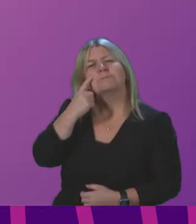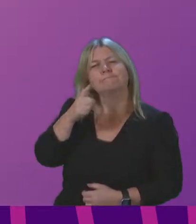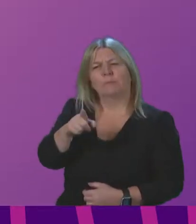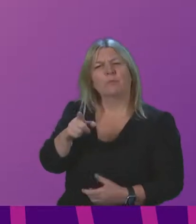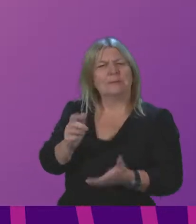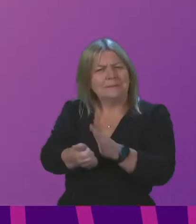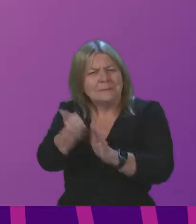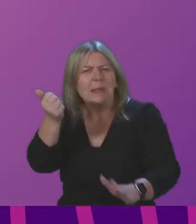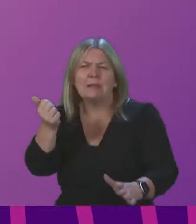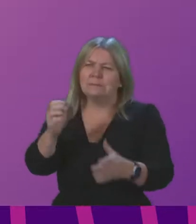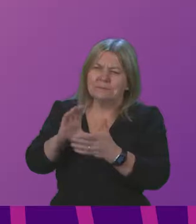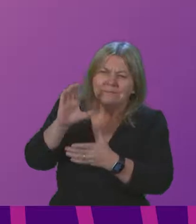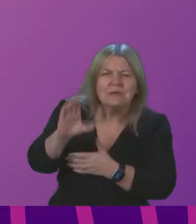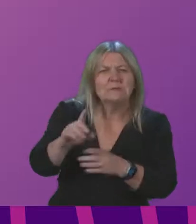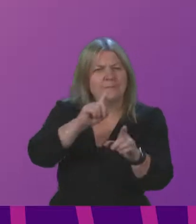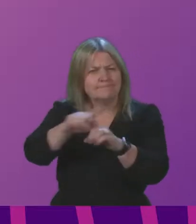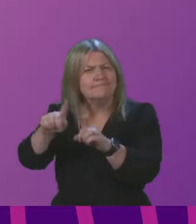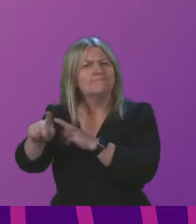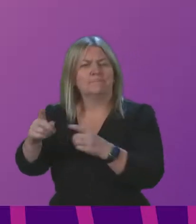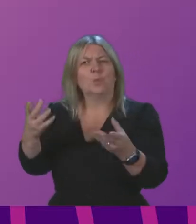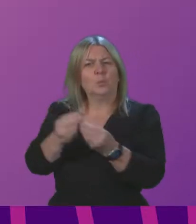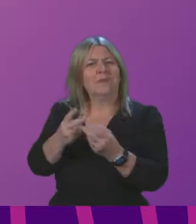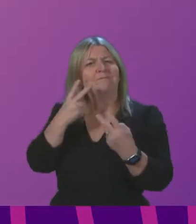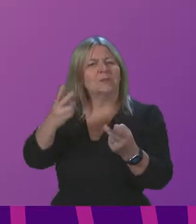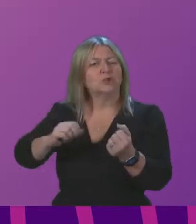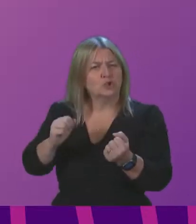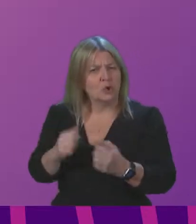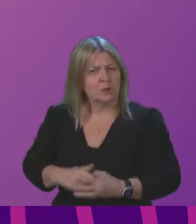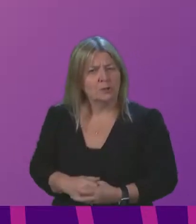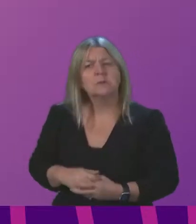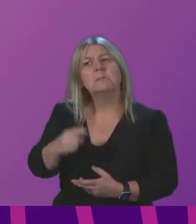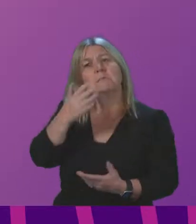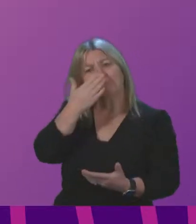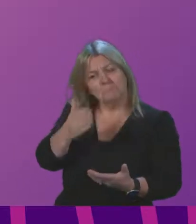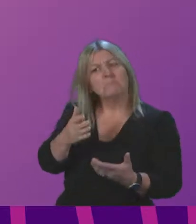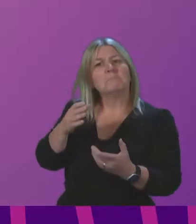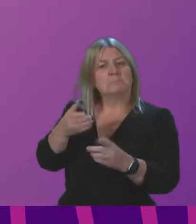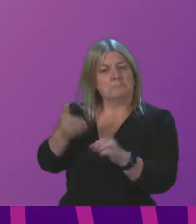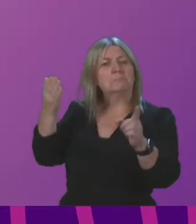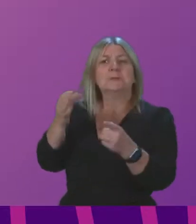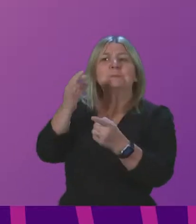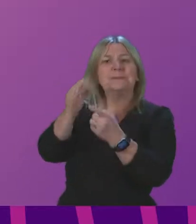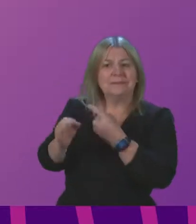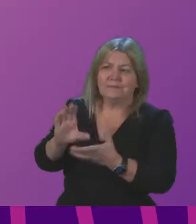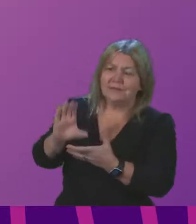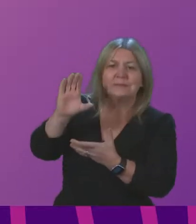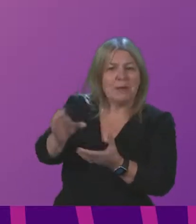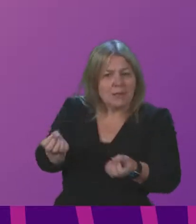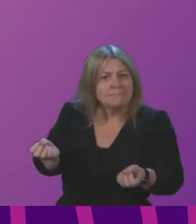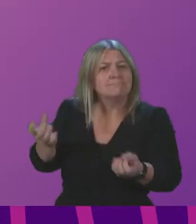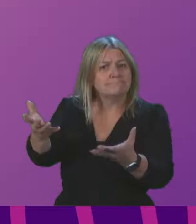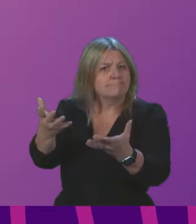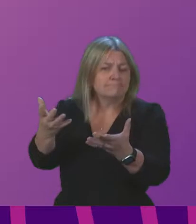development agencies, along with VisitScotland, and have identified a number of specific spending priorities for the Scottish Government's forthcoming budget